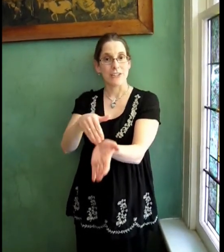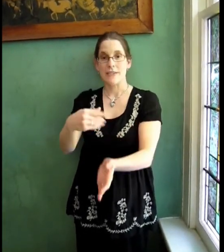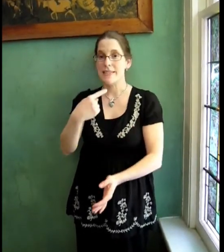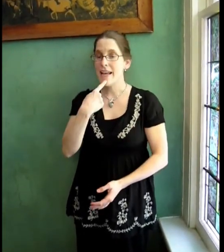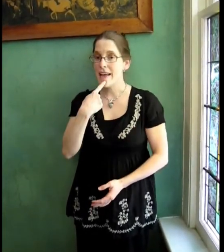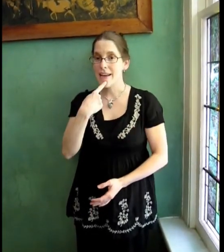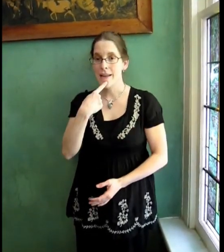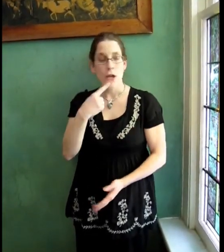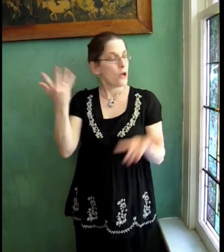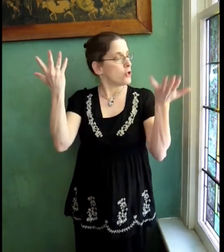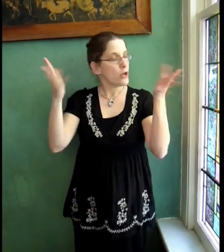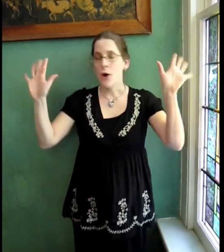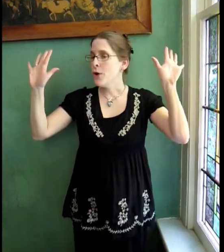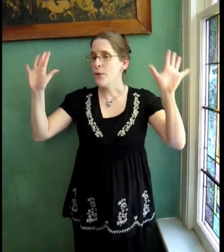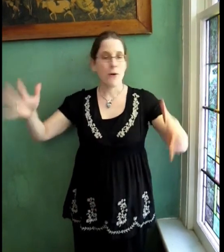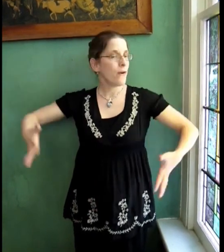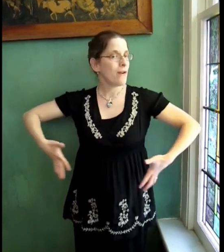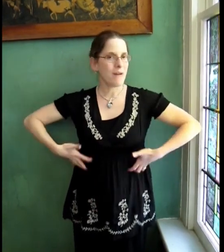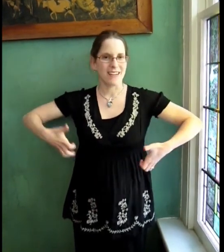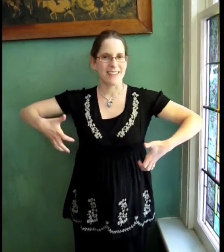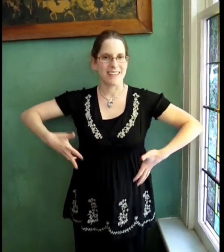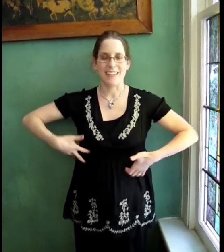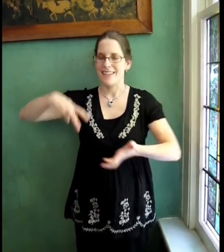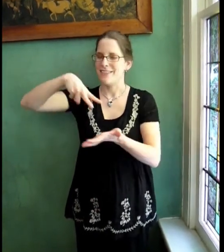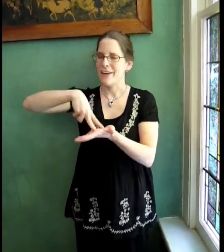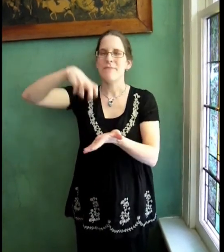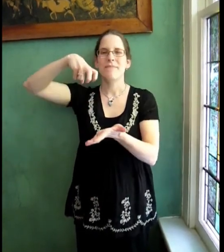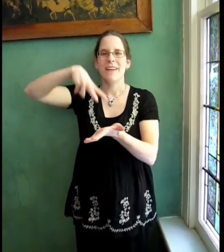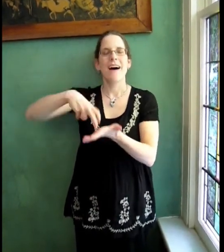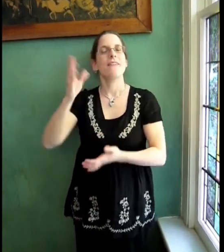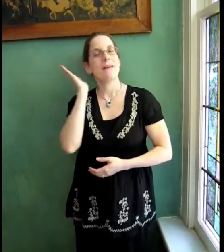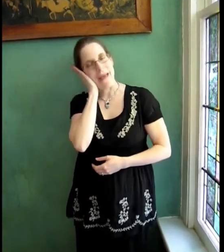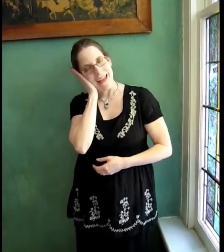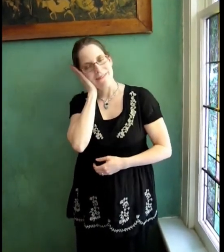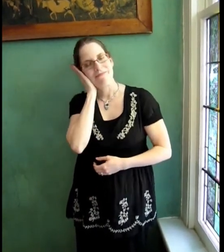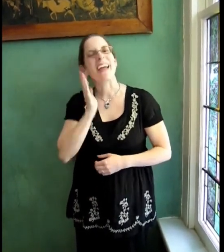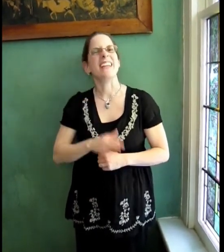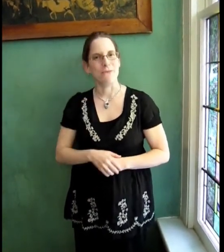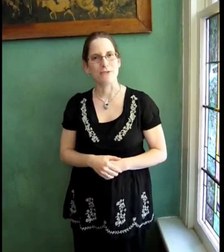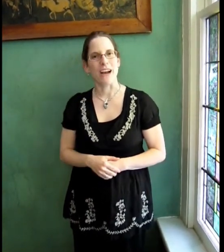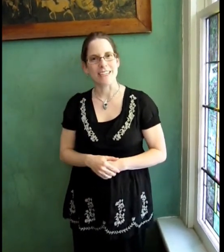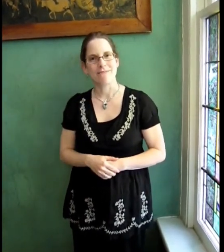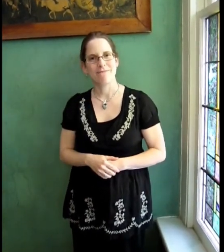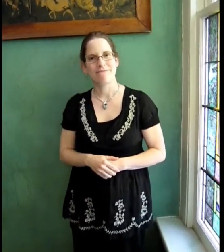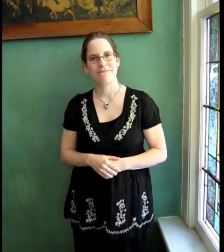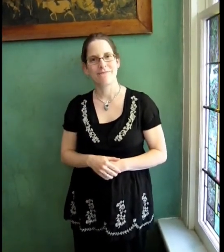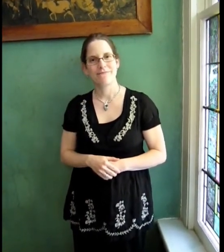said, no more monkeys jumping on the bed. And he was right. Thank you.